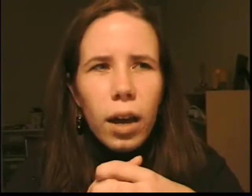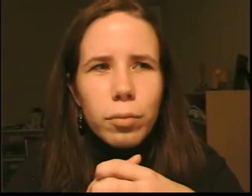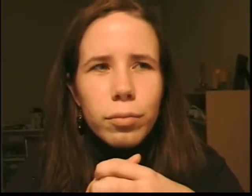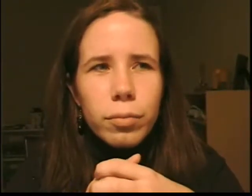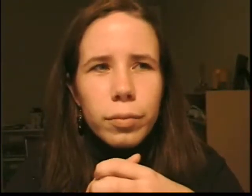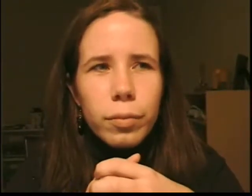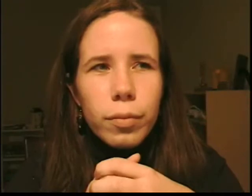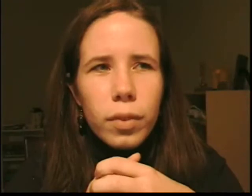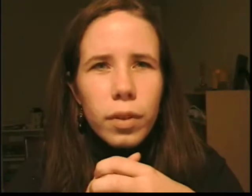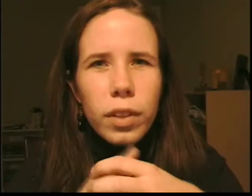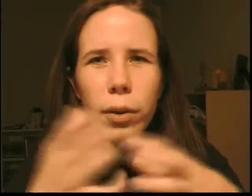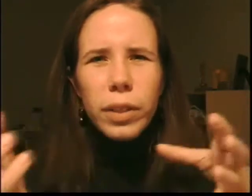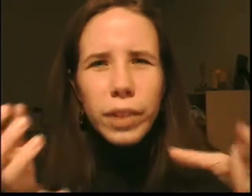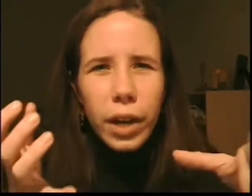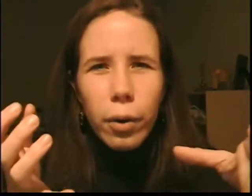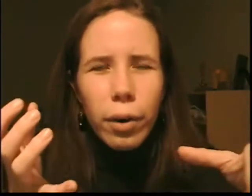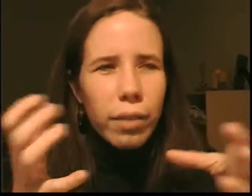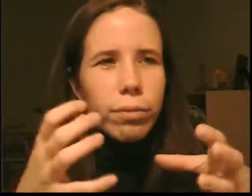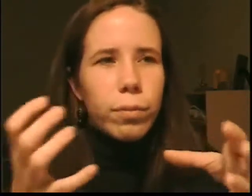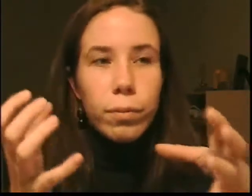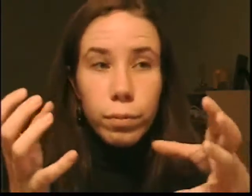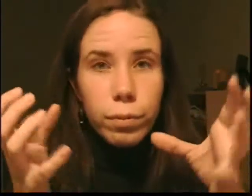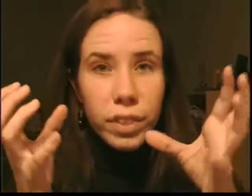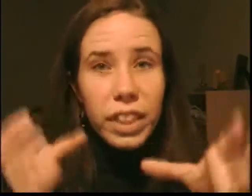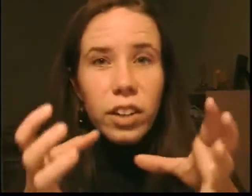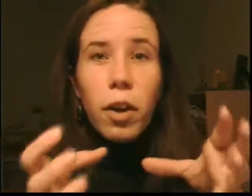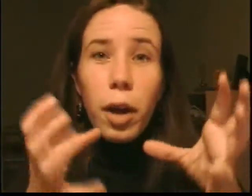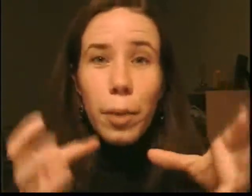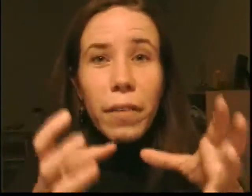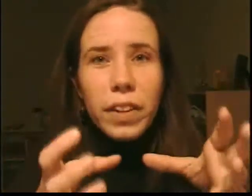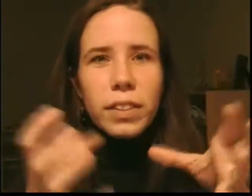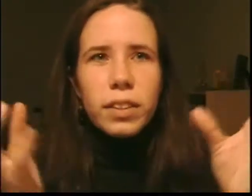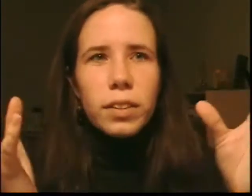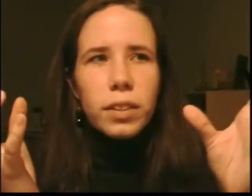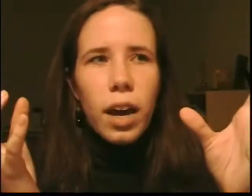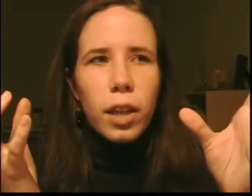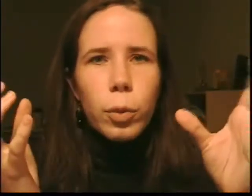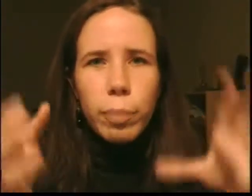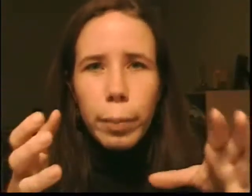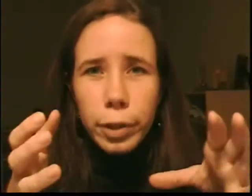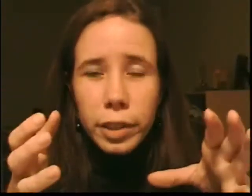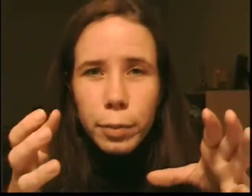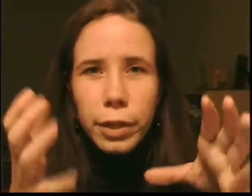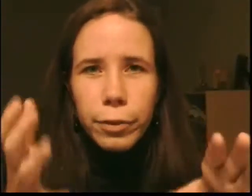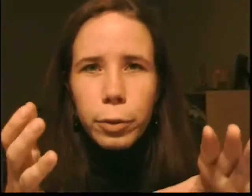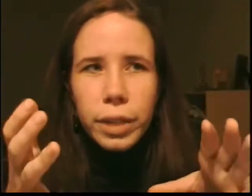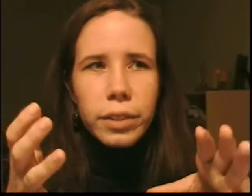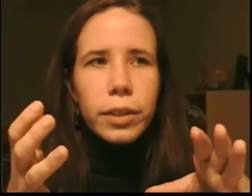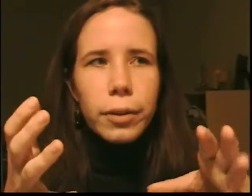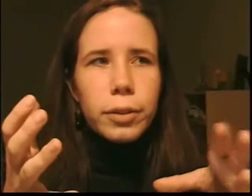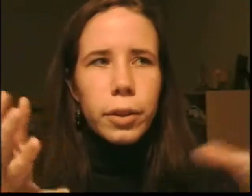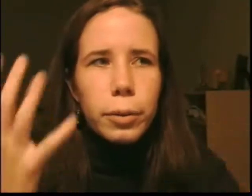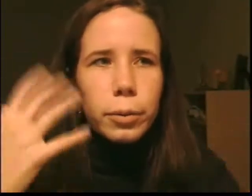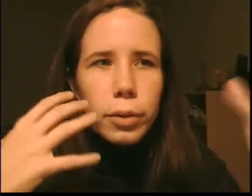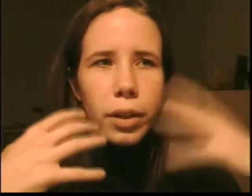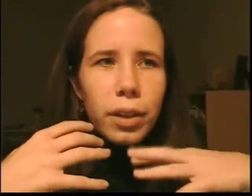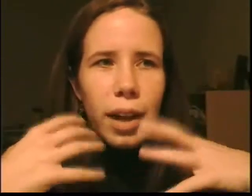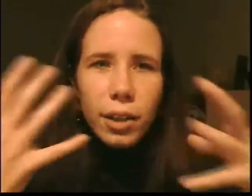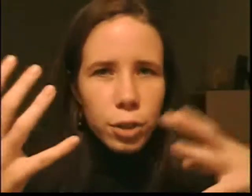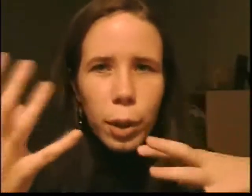Um, the only video I've seen about this is, uh, the one Paper Lilies made a few days ago. So, actually